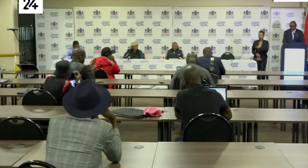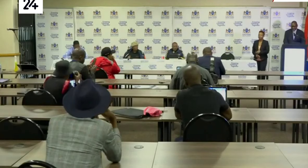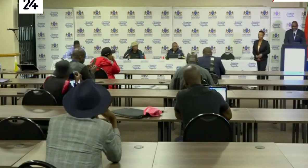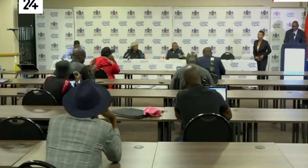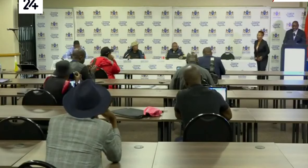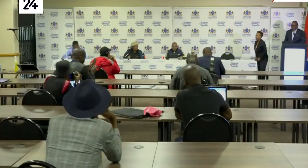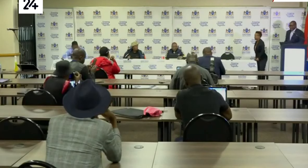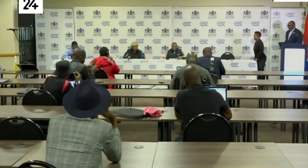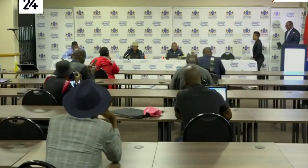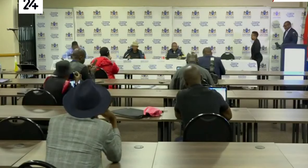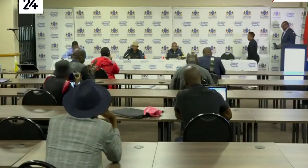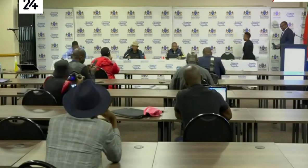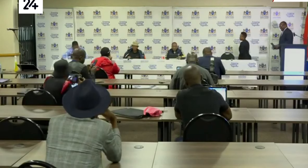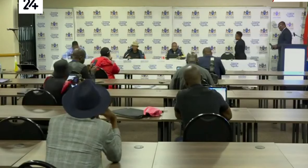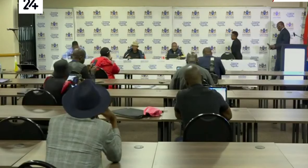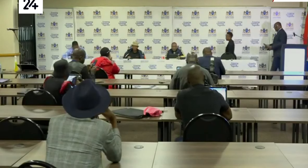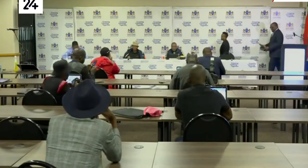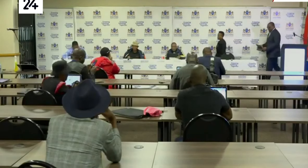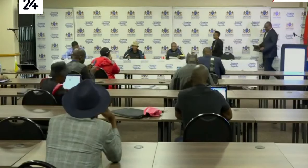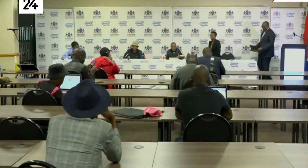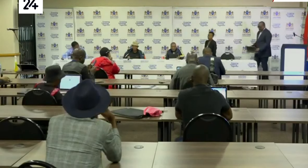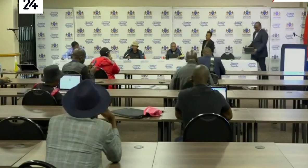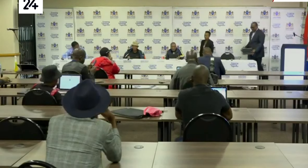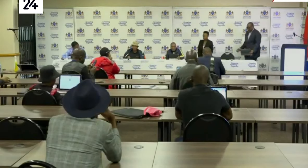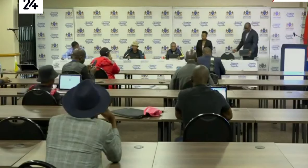Thank you Premier and good day everyone.